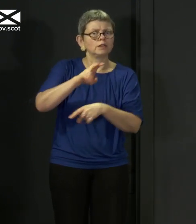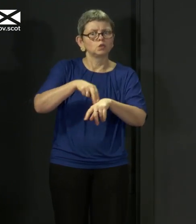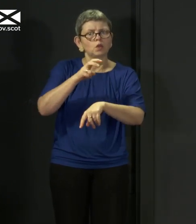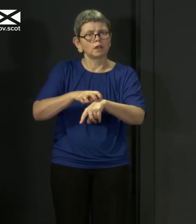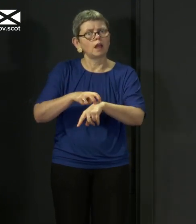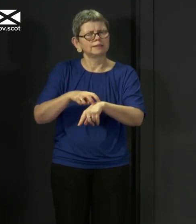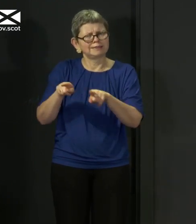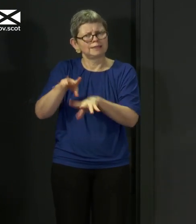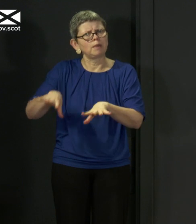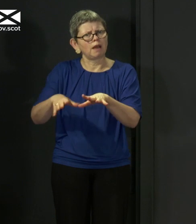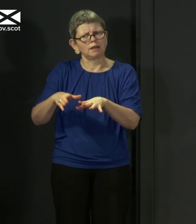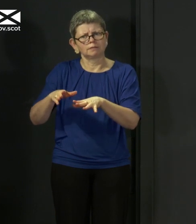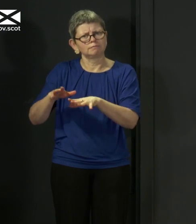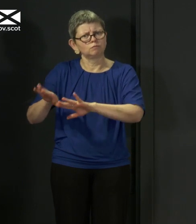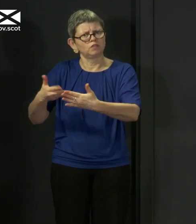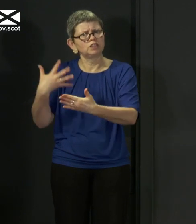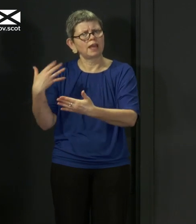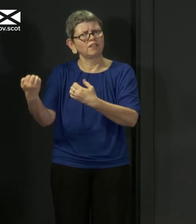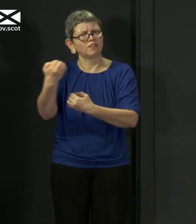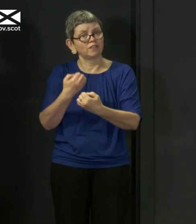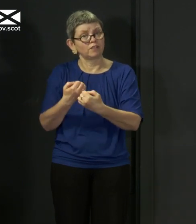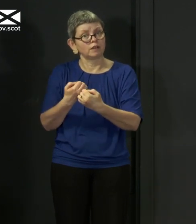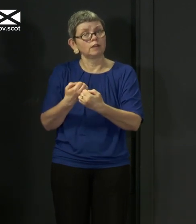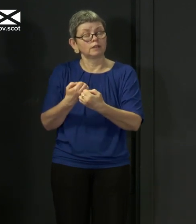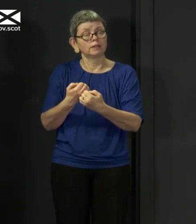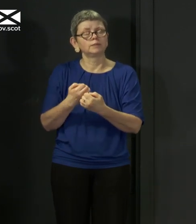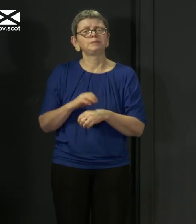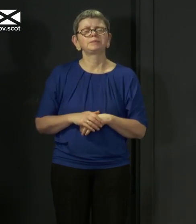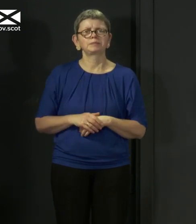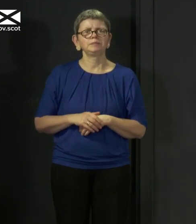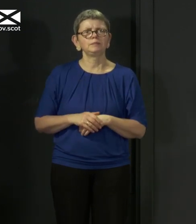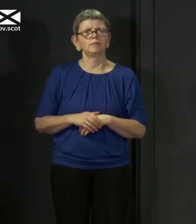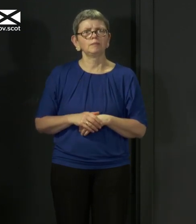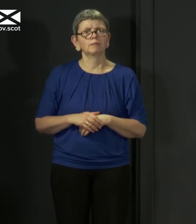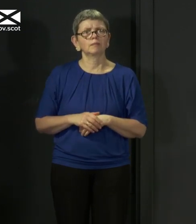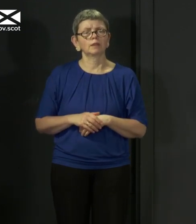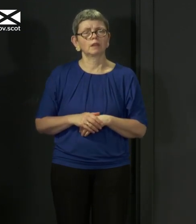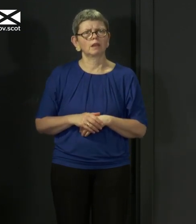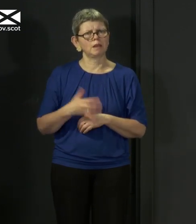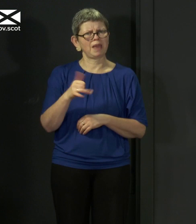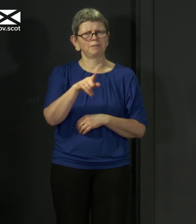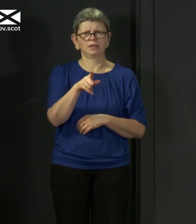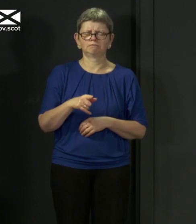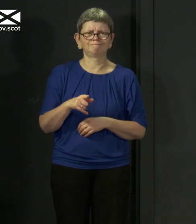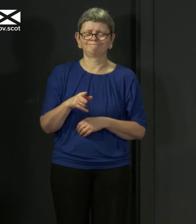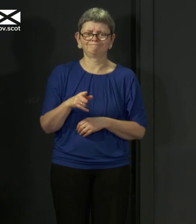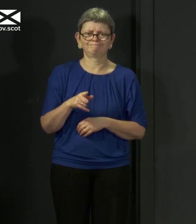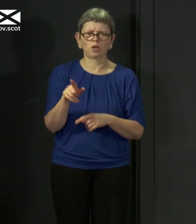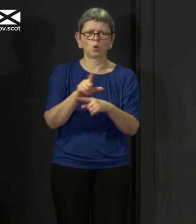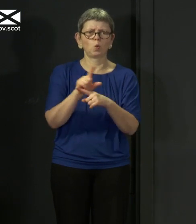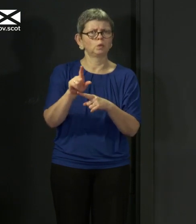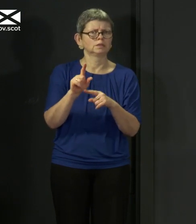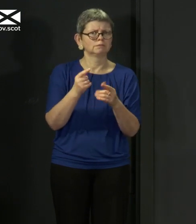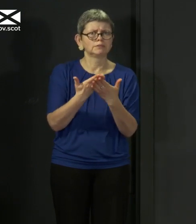highlight the courses they offer. Now, I'm aware that doing courses like this may not seem like an option, may not be an option for